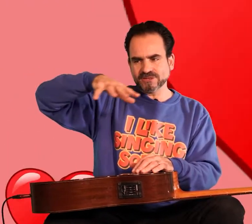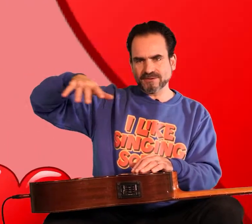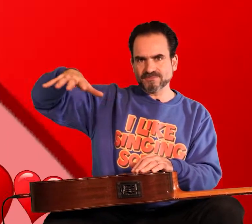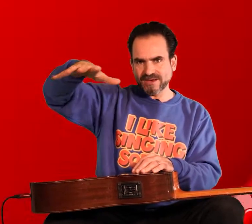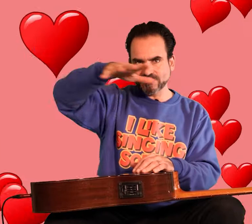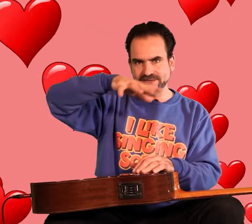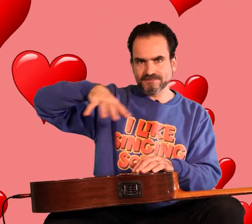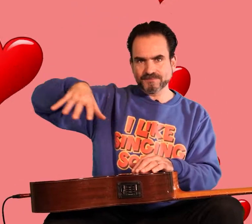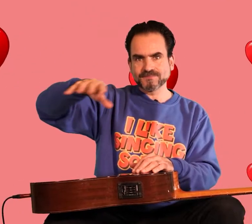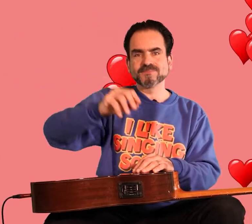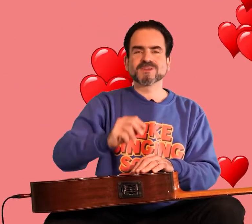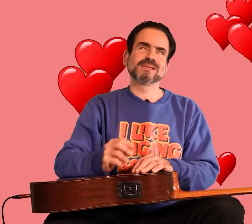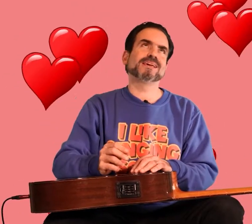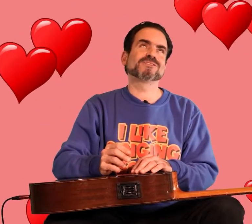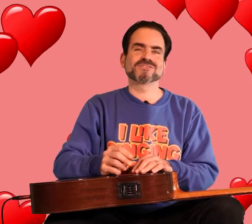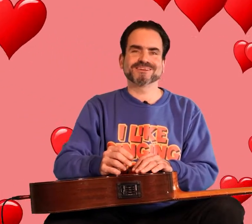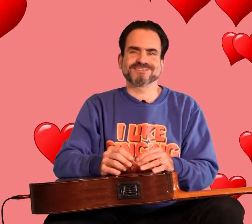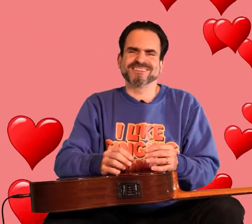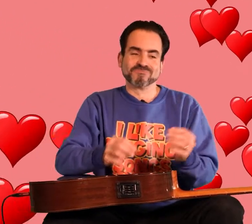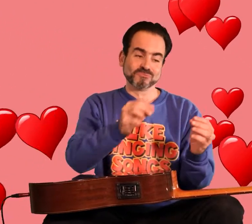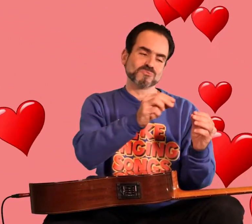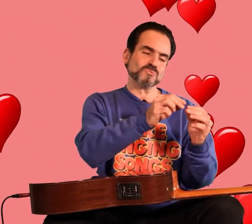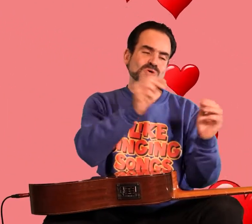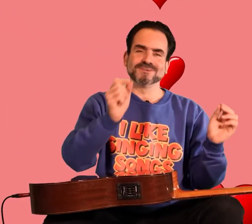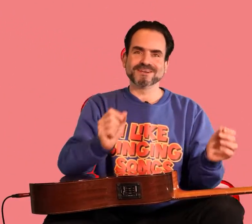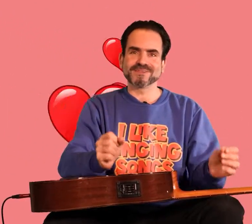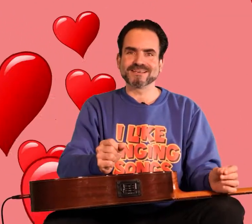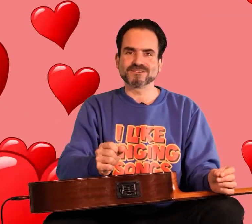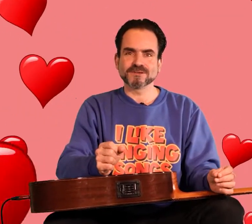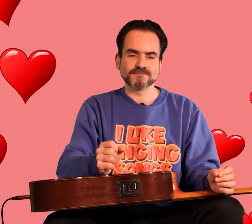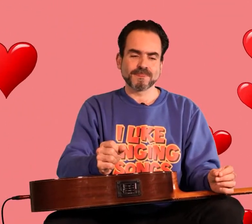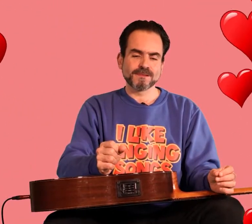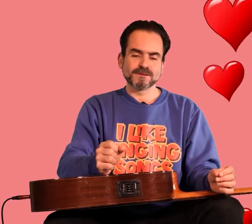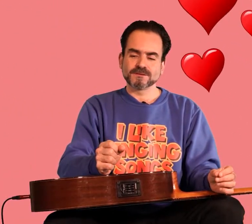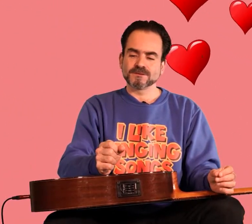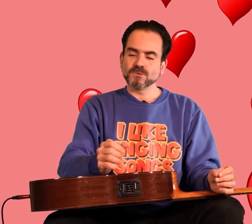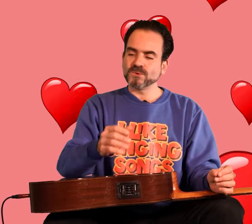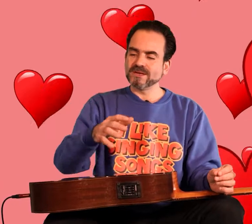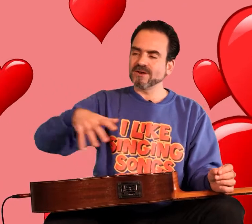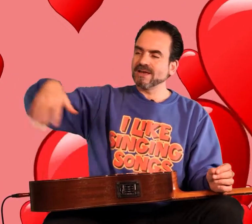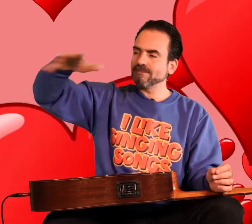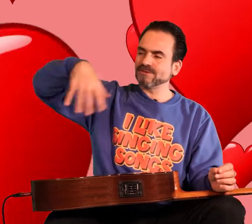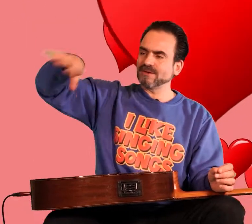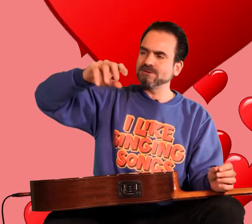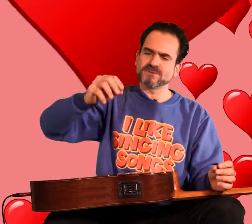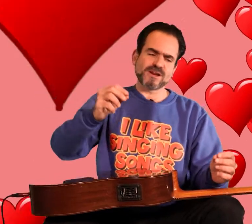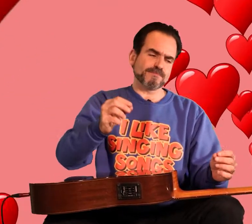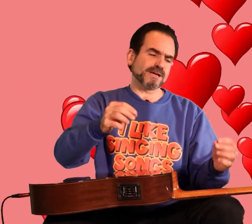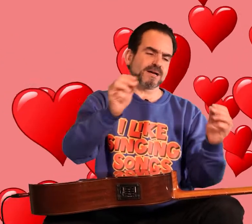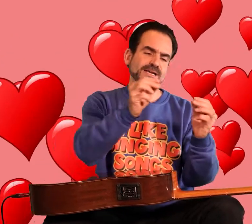you that family kiss I love the kiss sign we're a happy family with a great big hug and